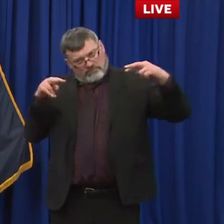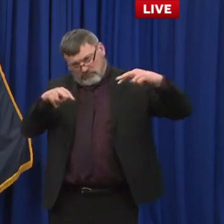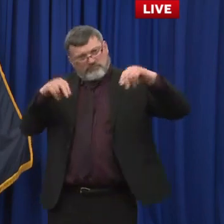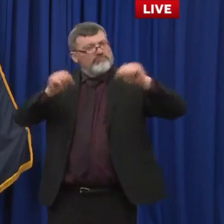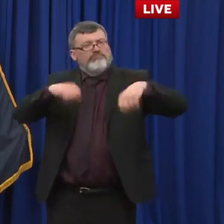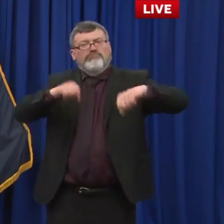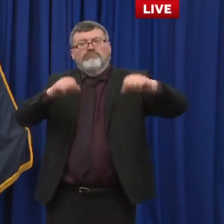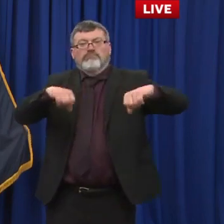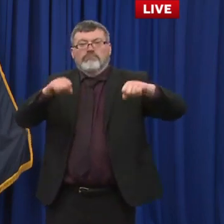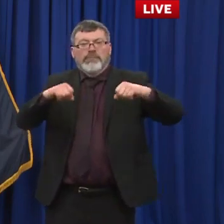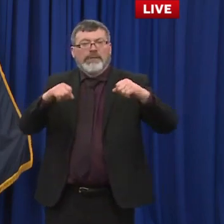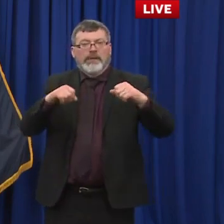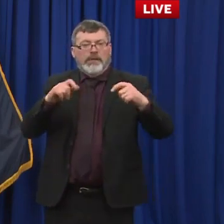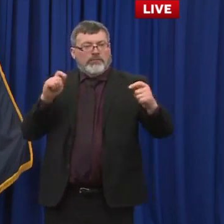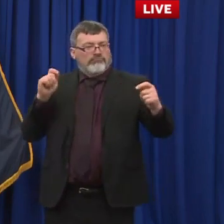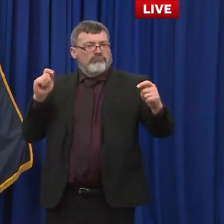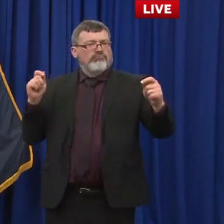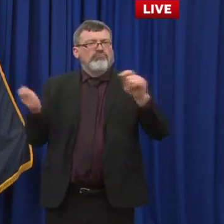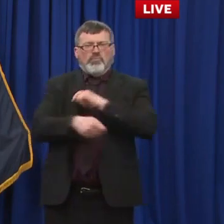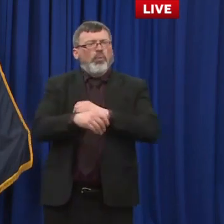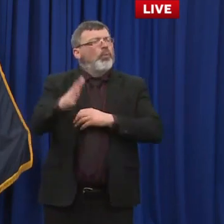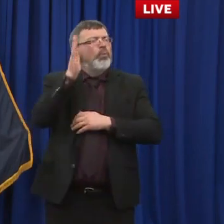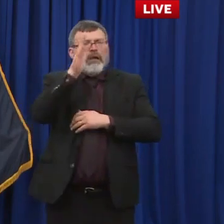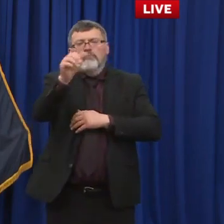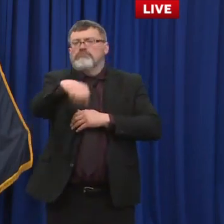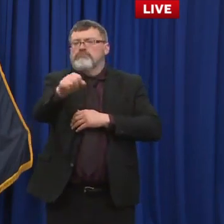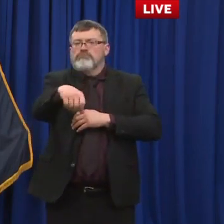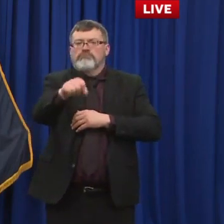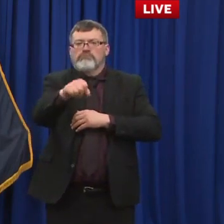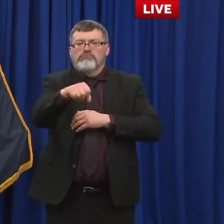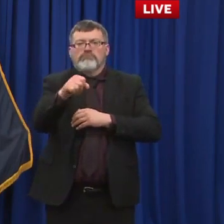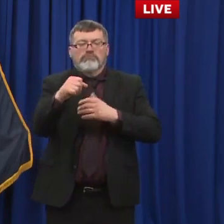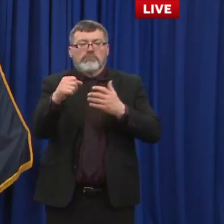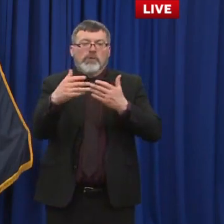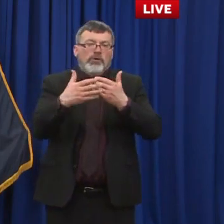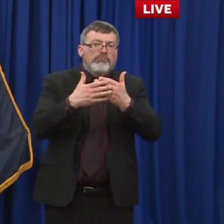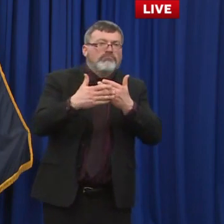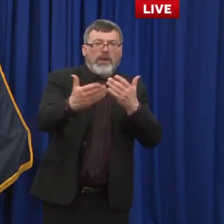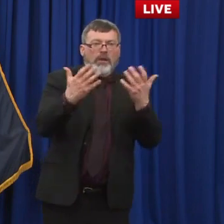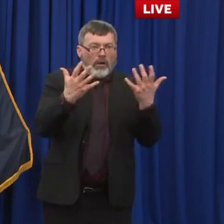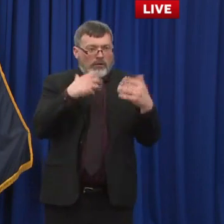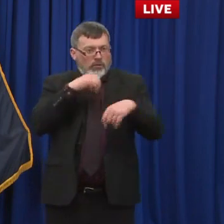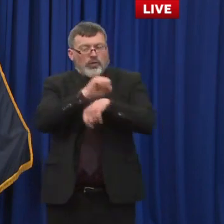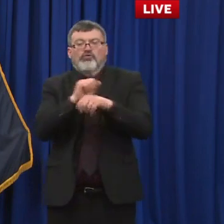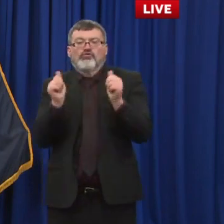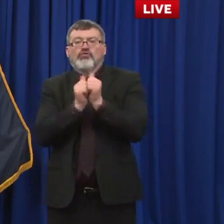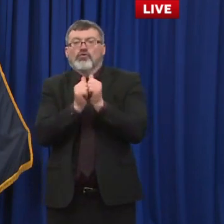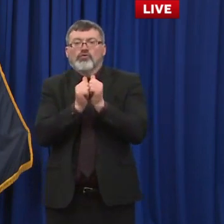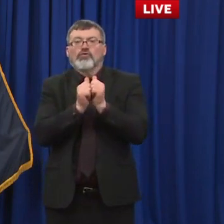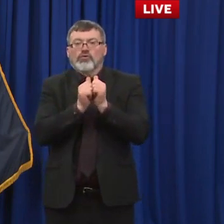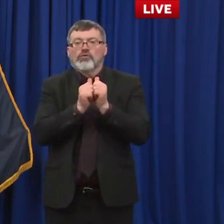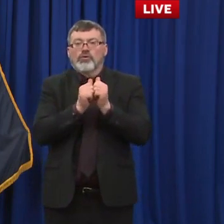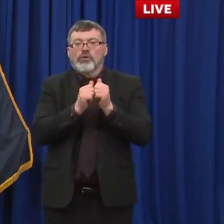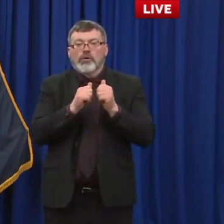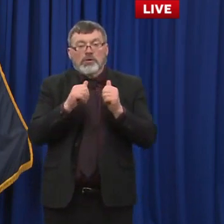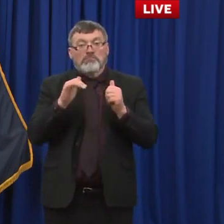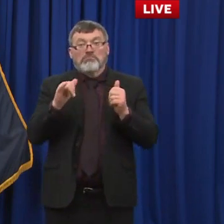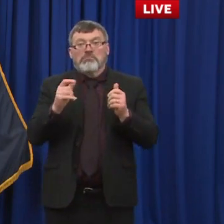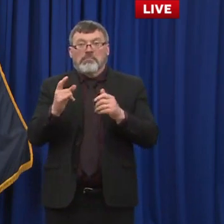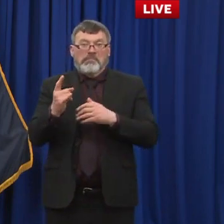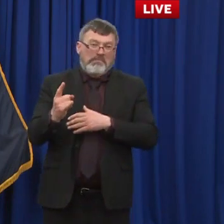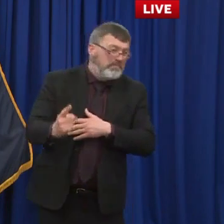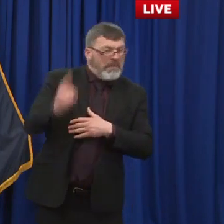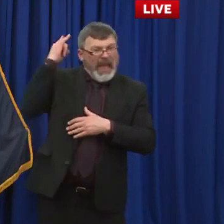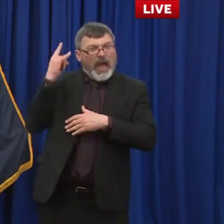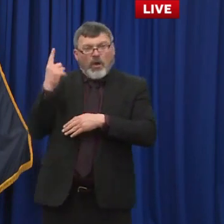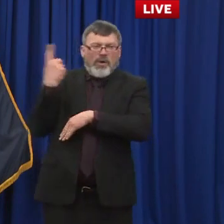regardless of what any individual might say at on any given point at any given time we are this state is moving forward i think in a very progressive